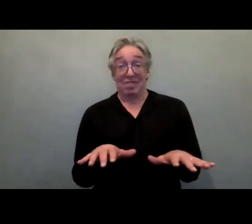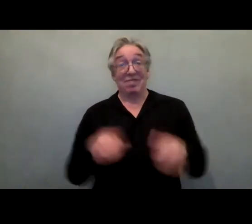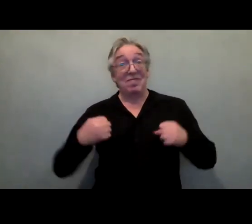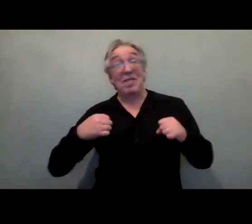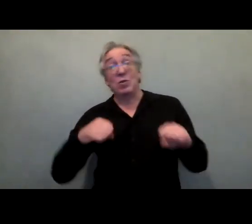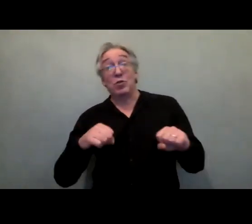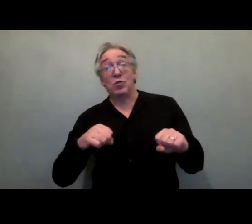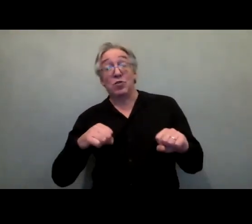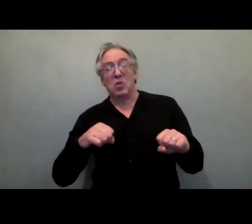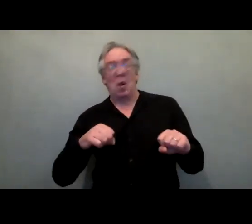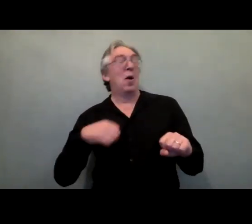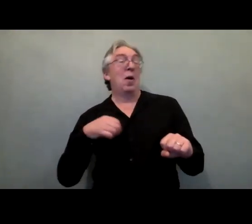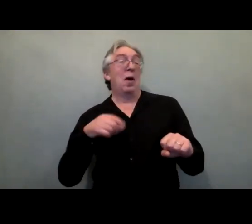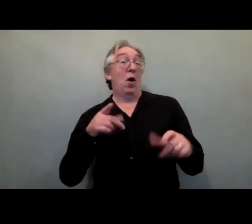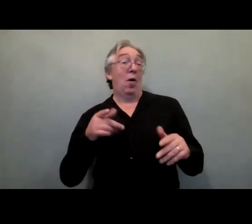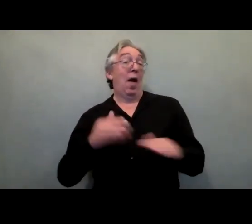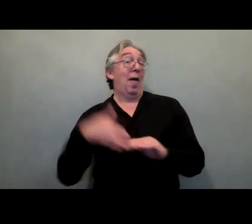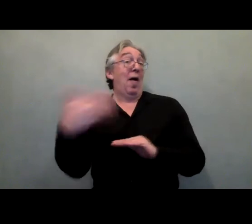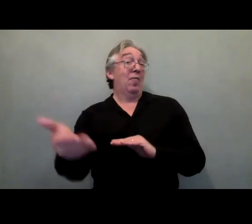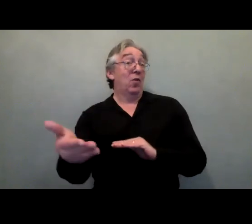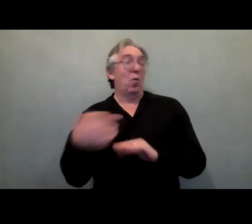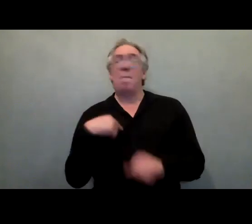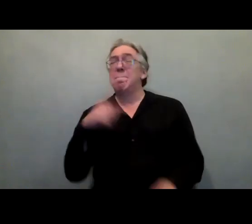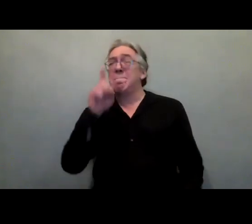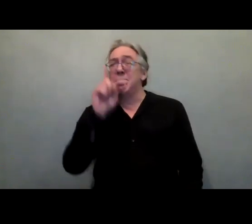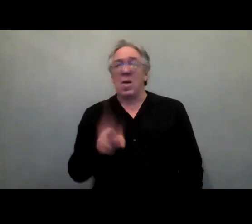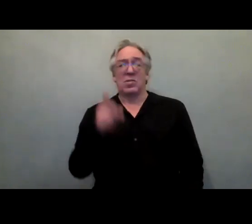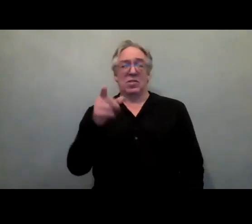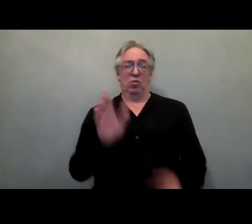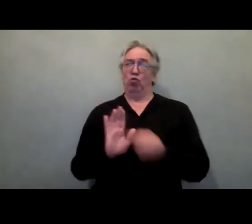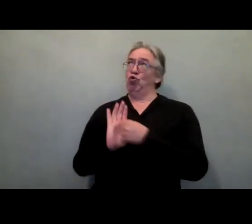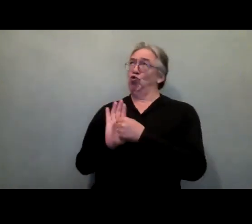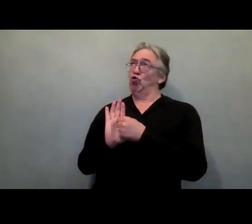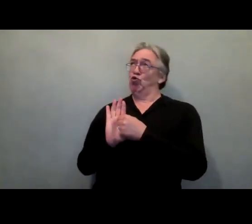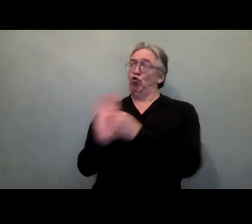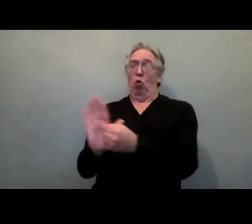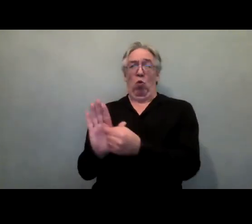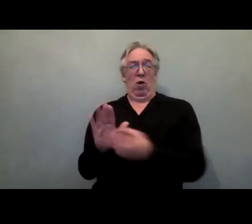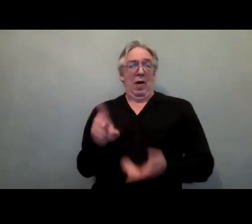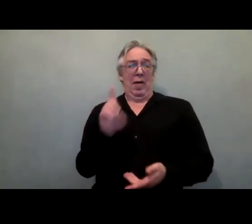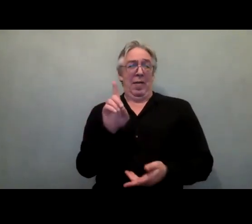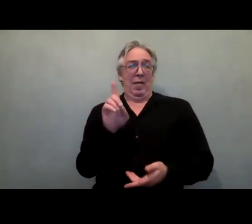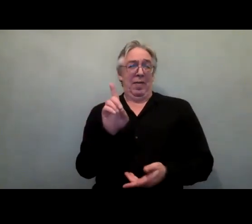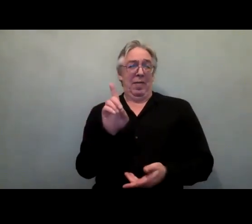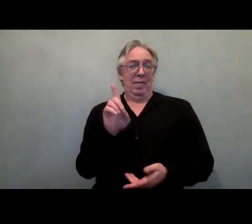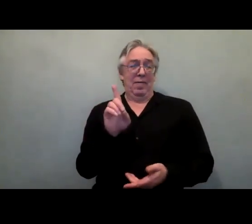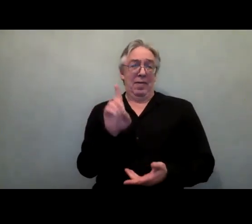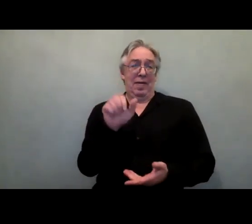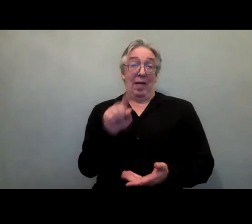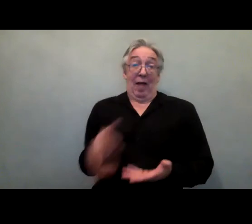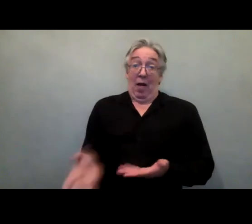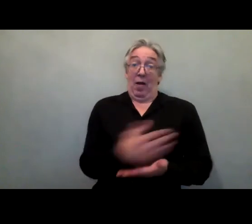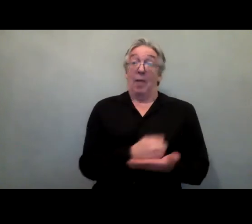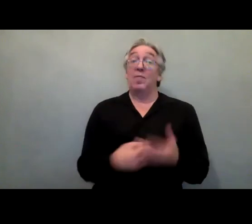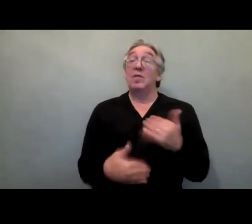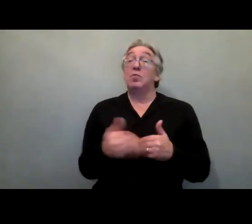intersecting forms of discrimination faced by persons with disabilities through collecting and using disability inclusive data. And